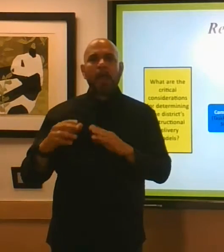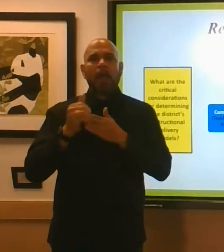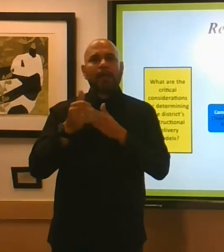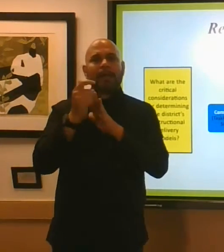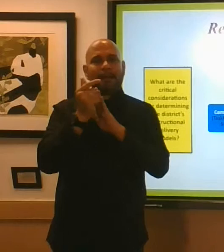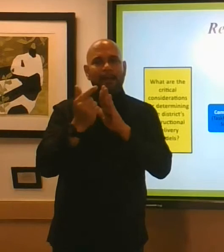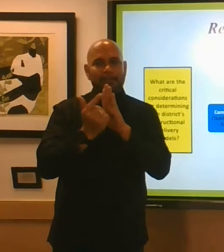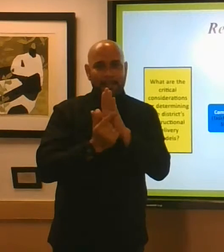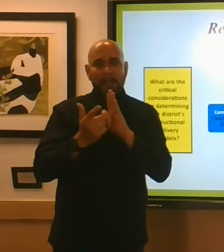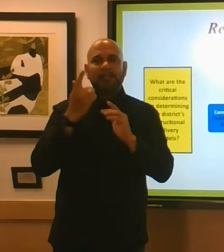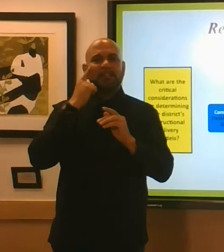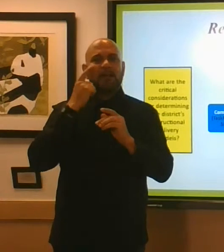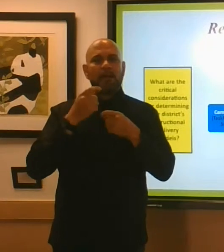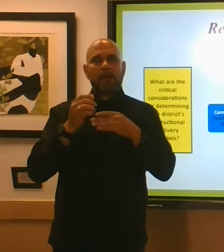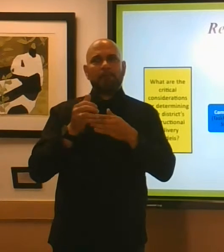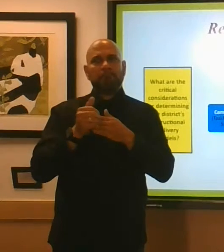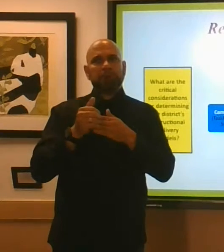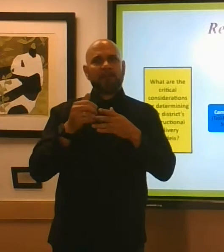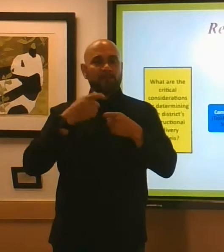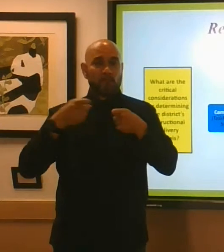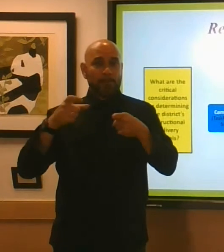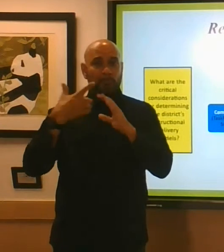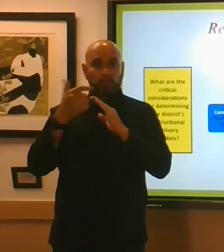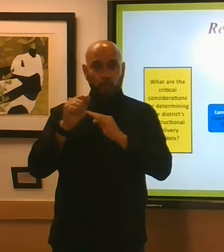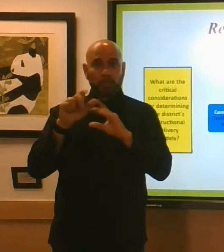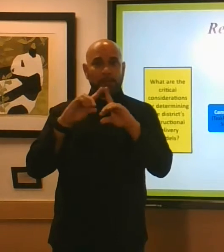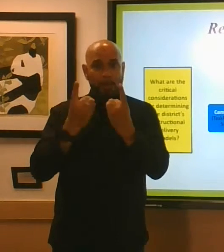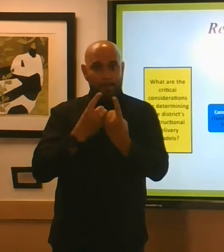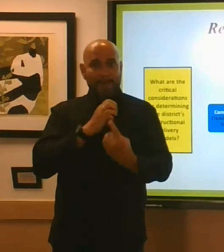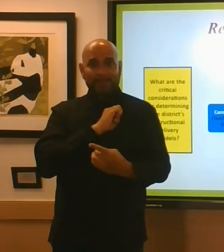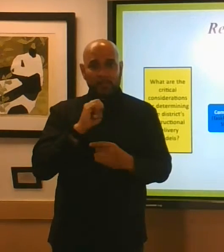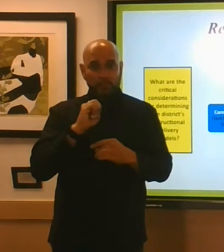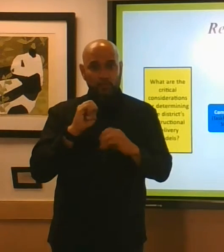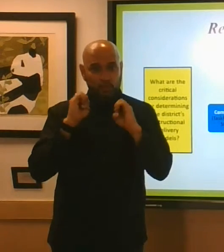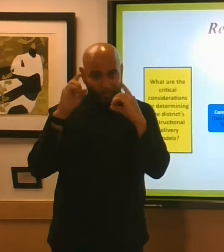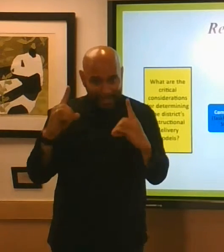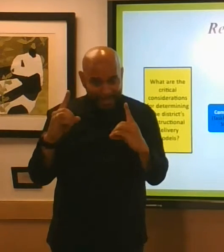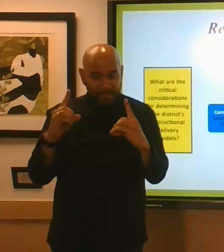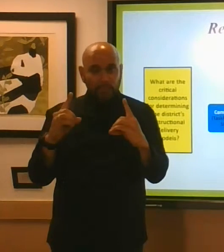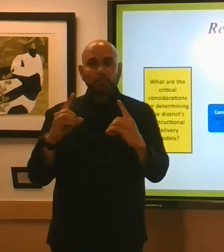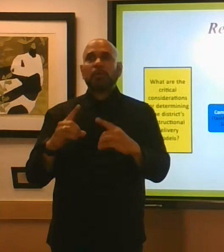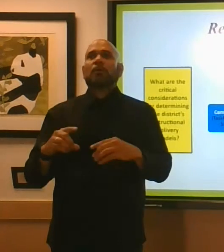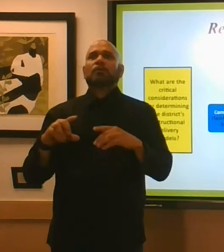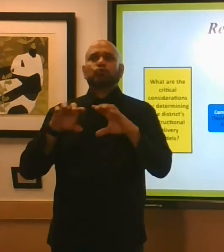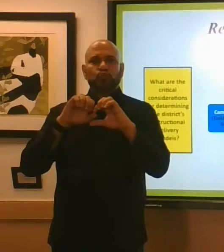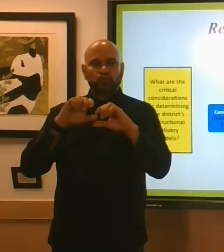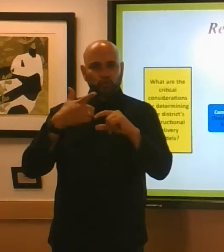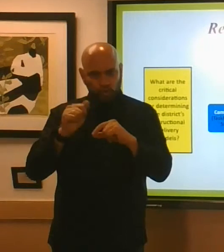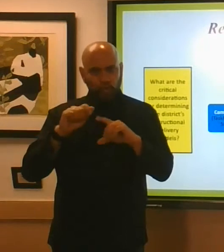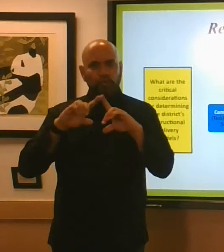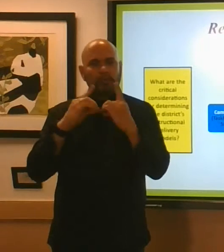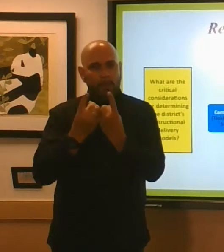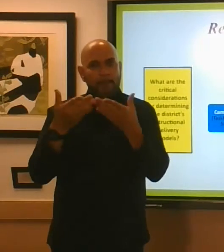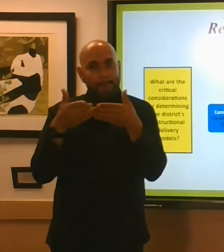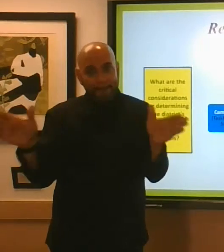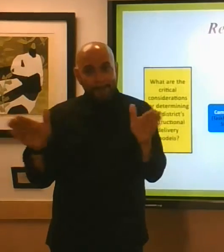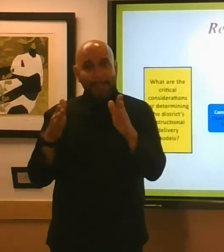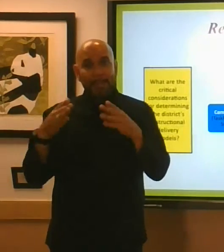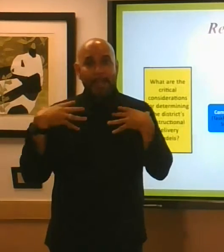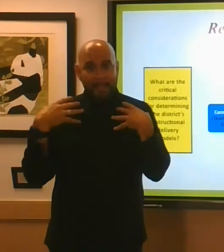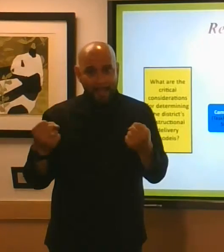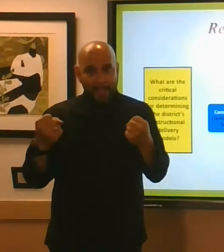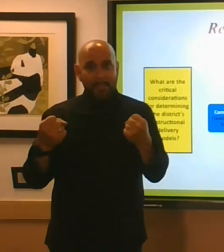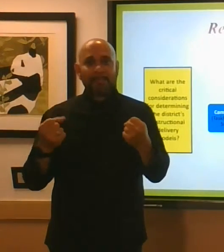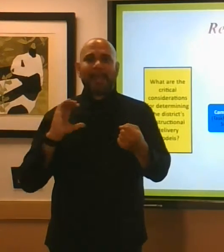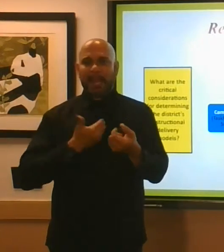department of education our cdc guidelines clayton county board of health georgia department of public health and our